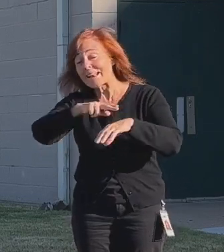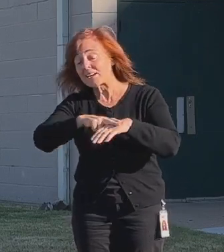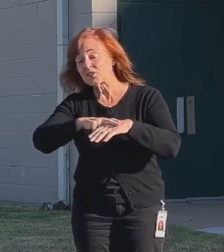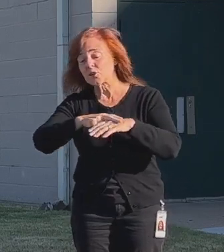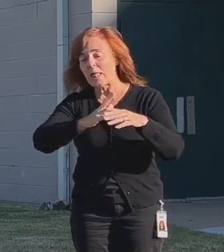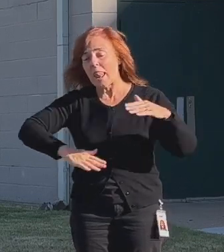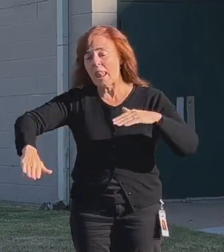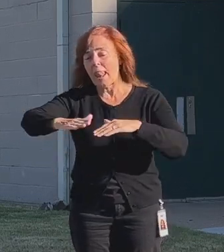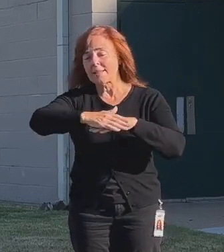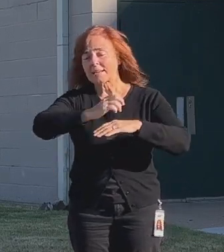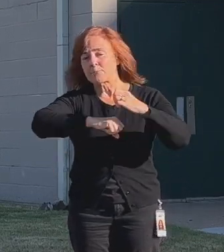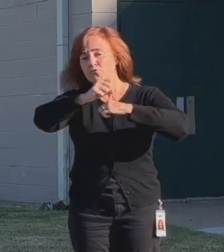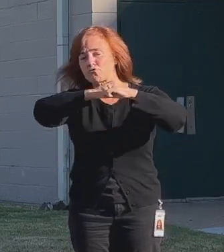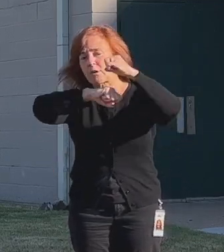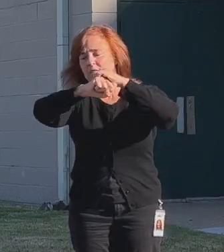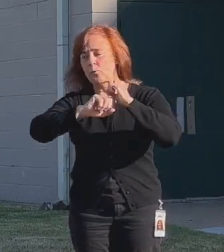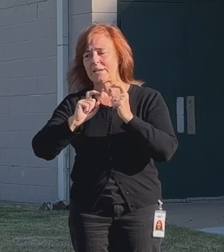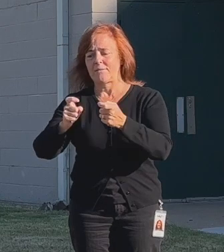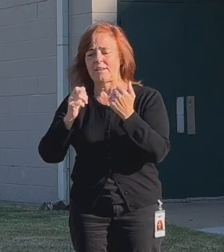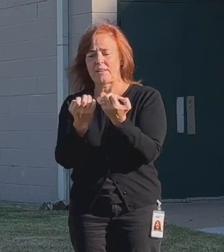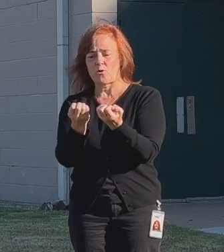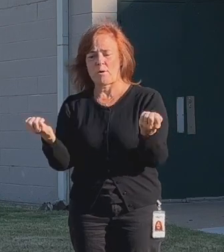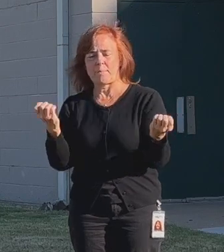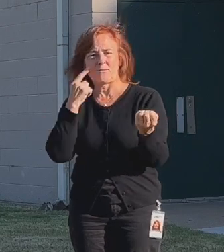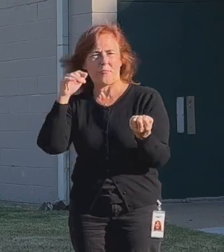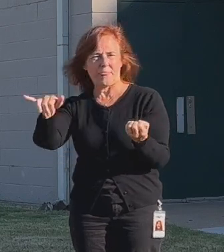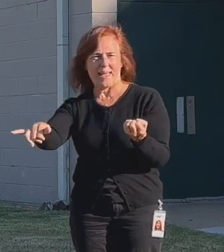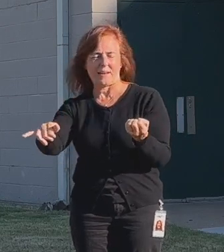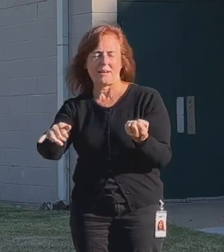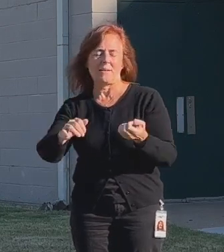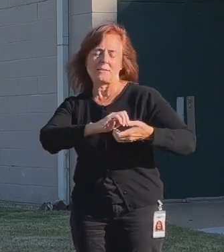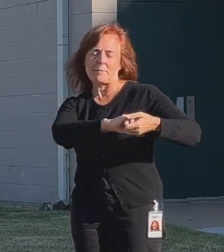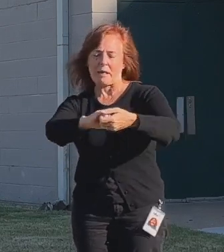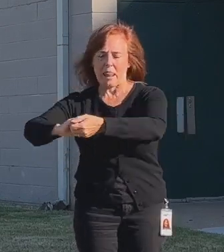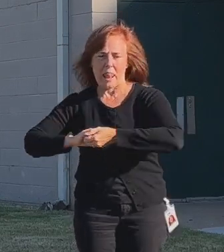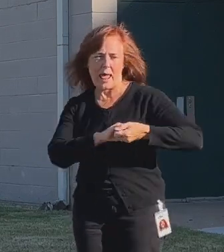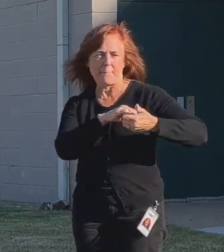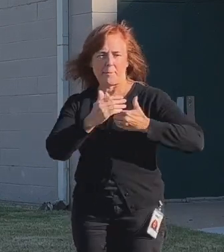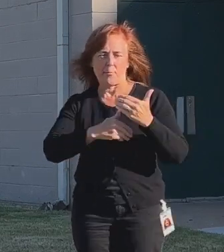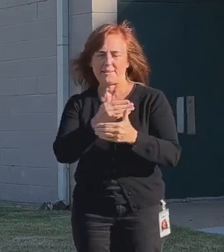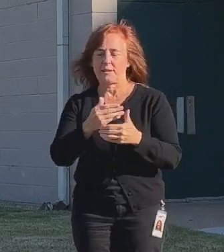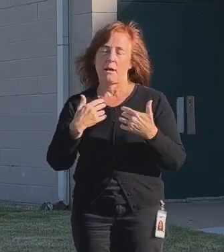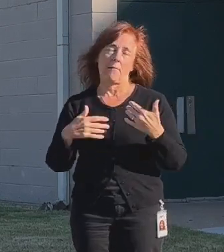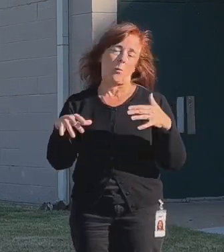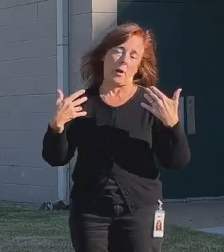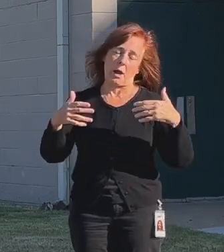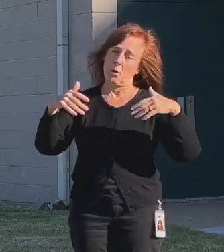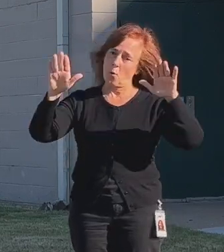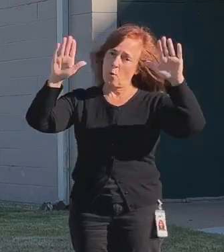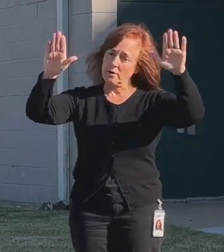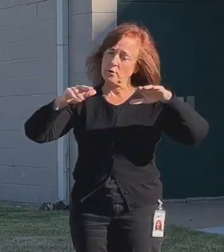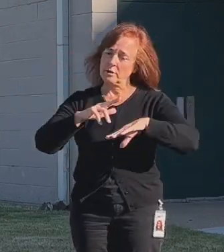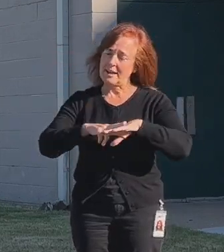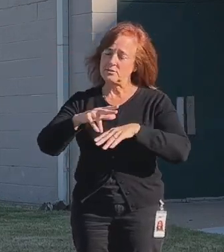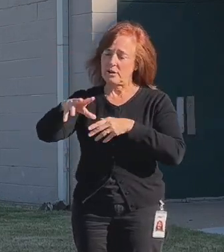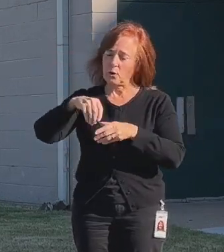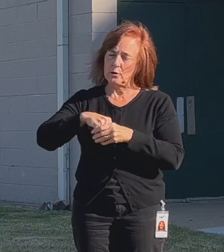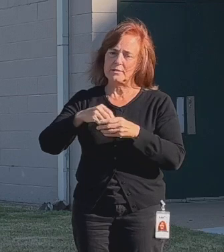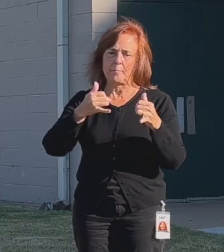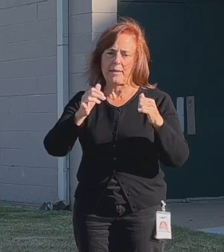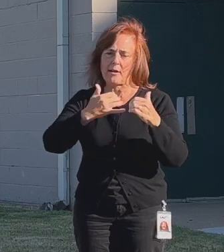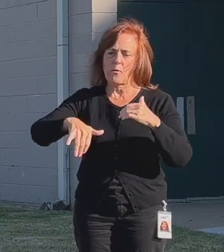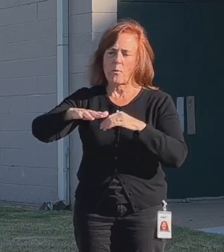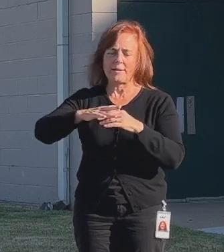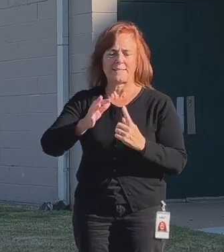structures will be providing all of the equipment for this. And it's been a very collaborative process throughout. They've got a really wonderful national inclusive playground